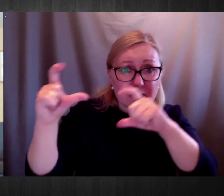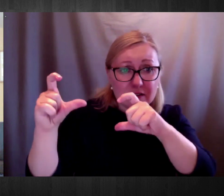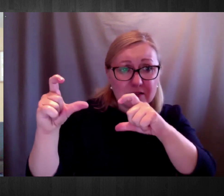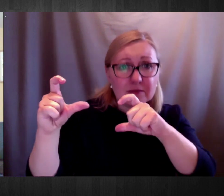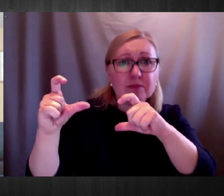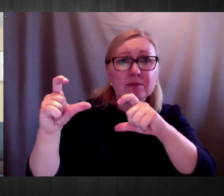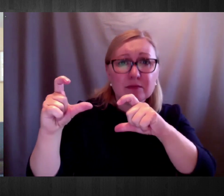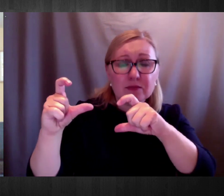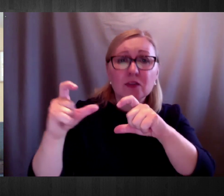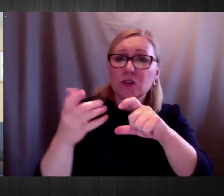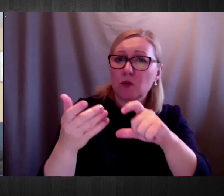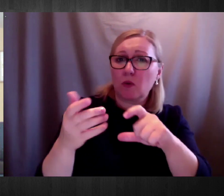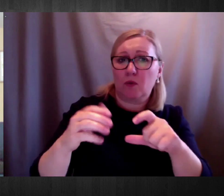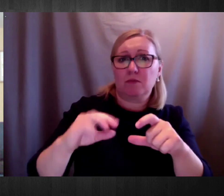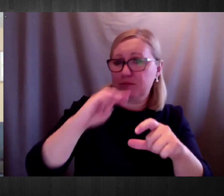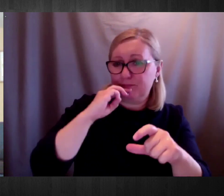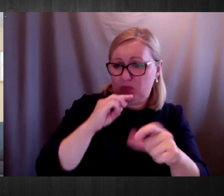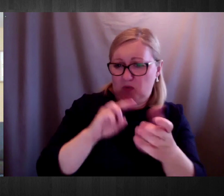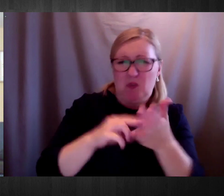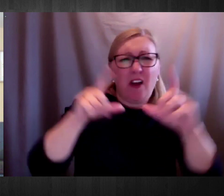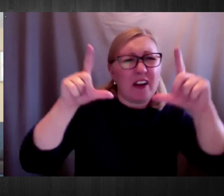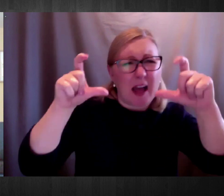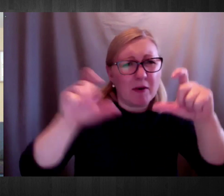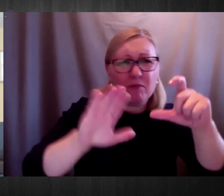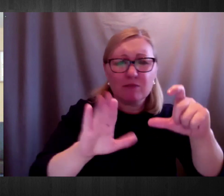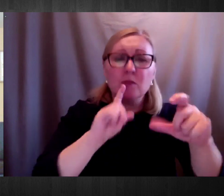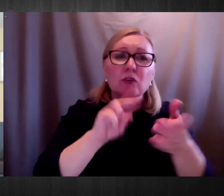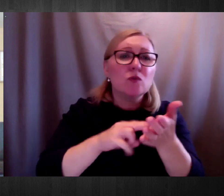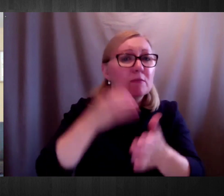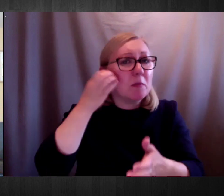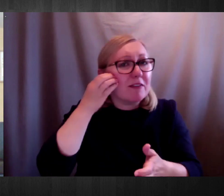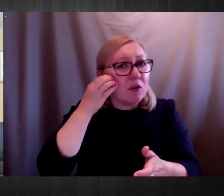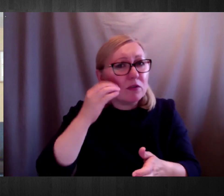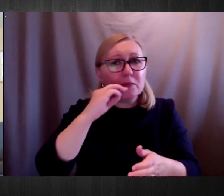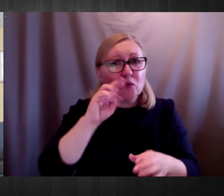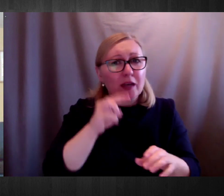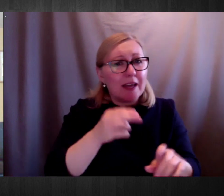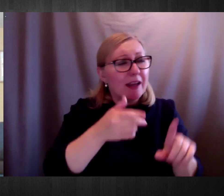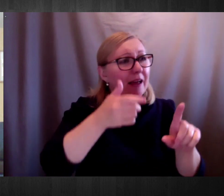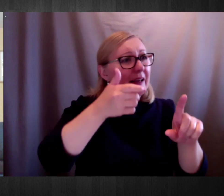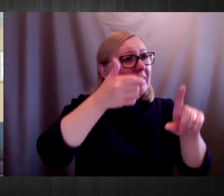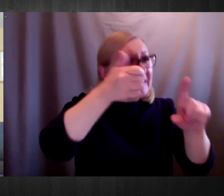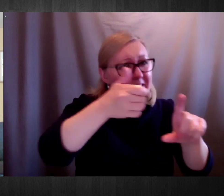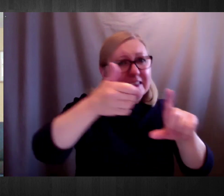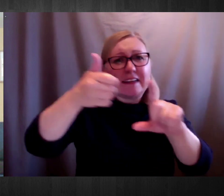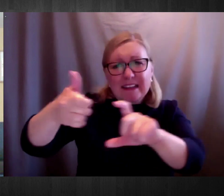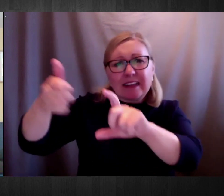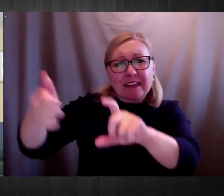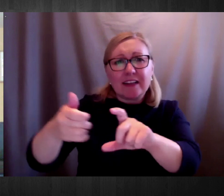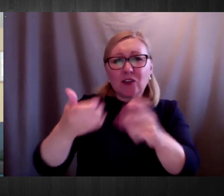mobile phones to record the COVID-19 experience. And we're going